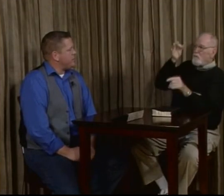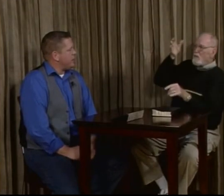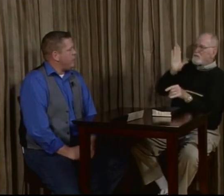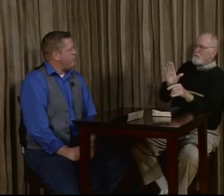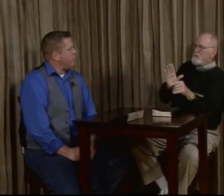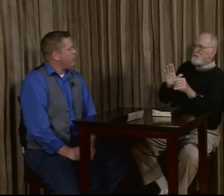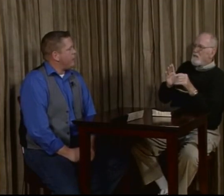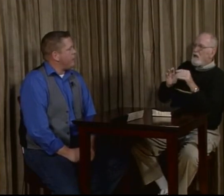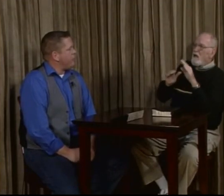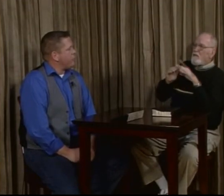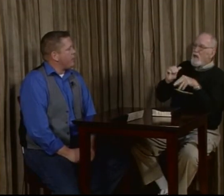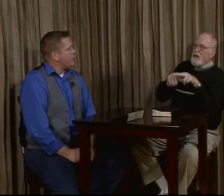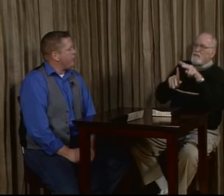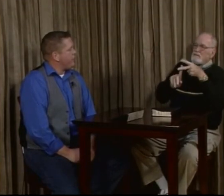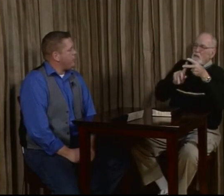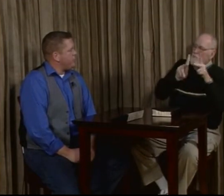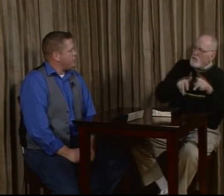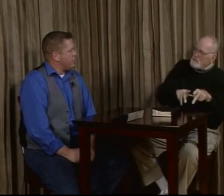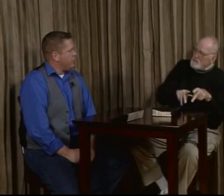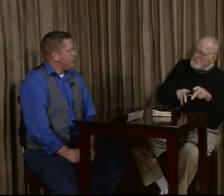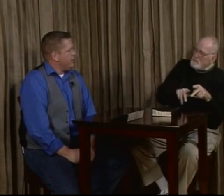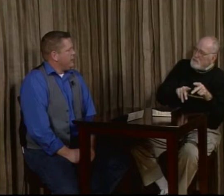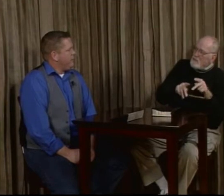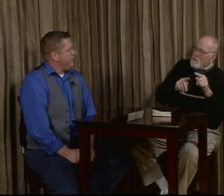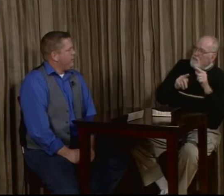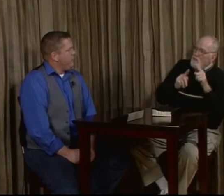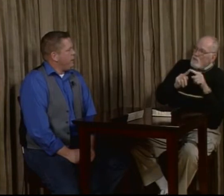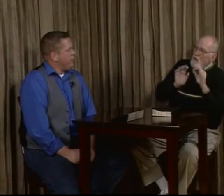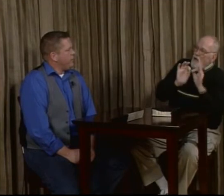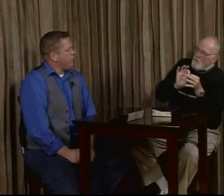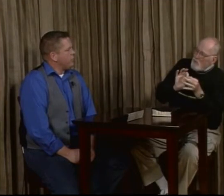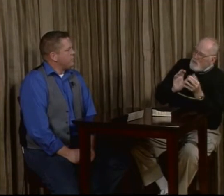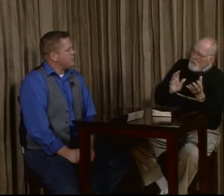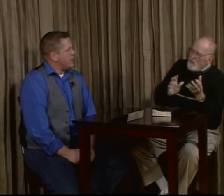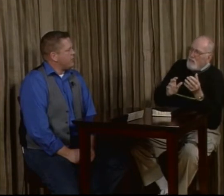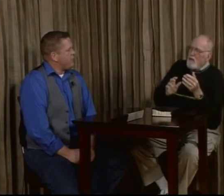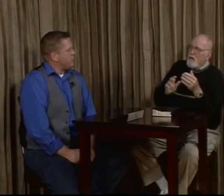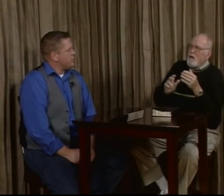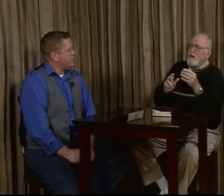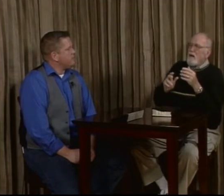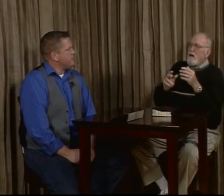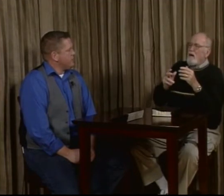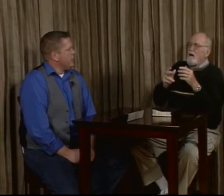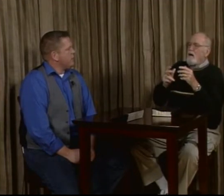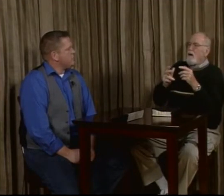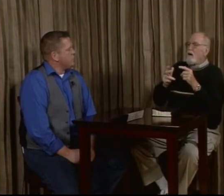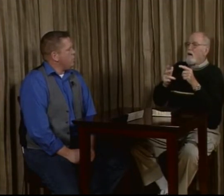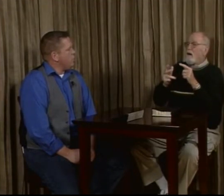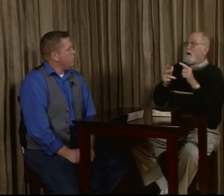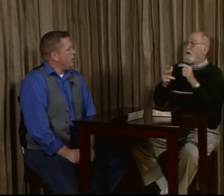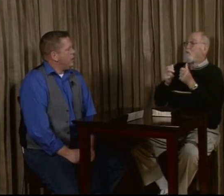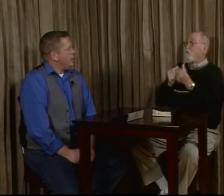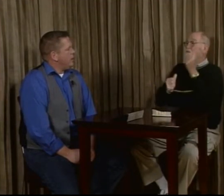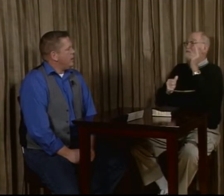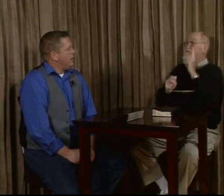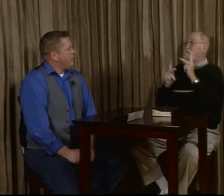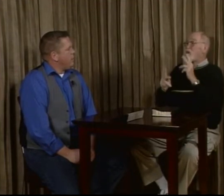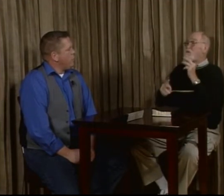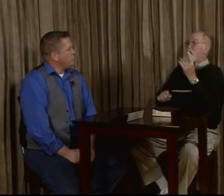just like hearing people, would rather hear it directly from the preacher rather than going through a second person. And so most